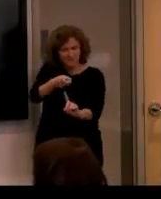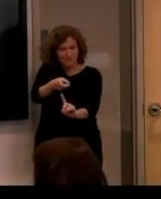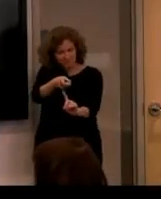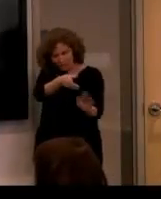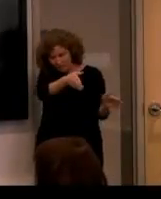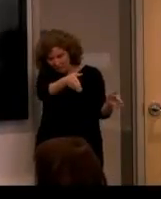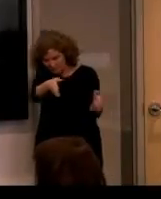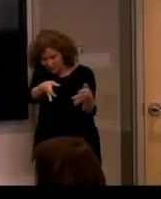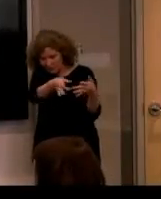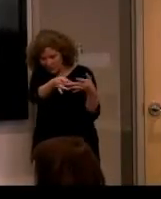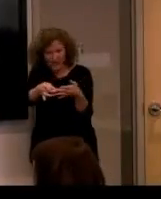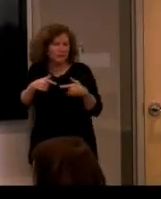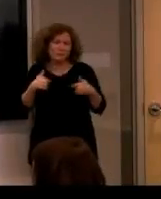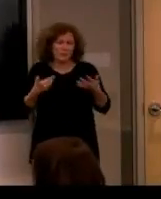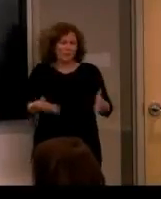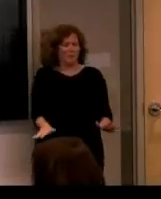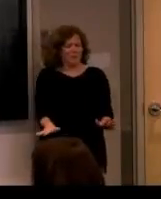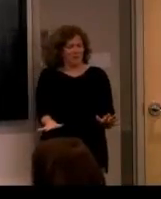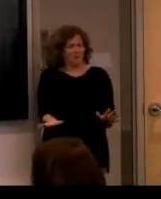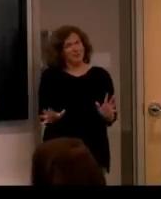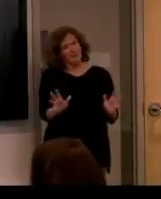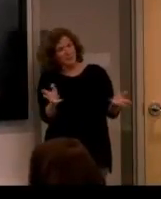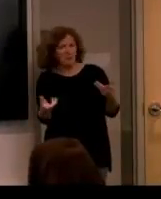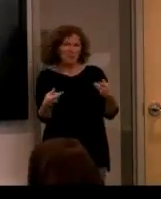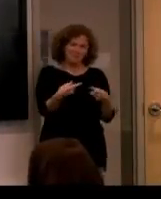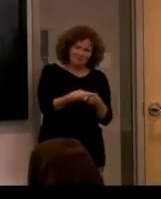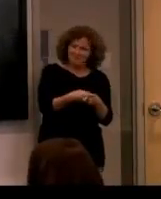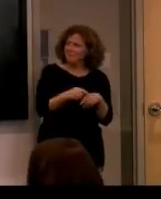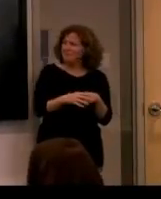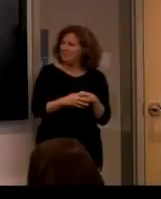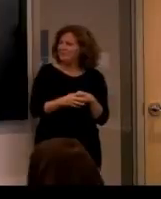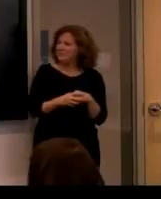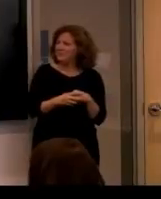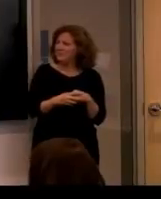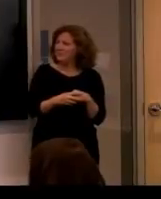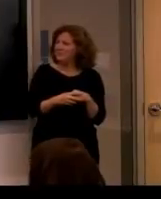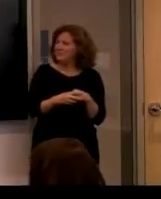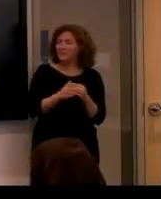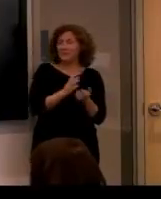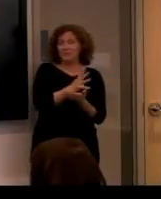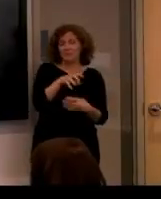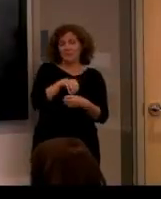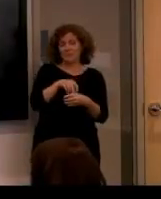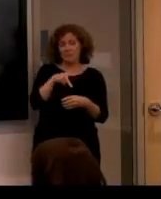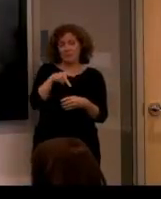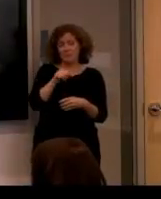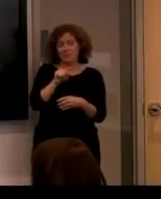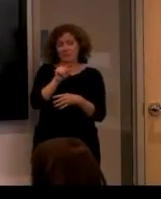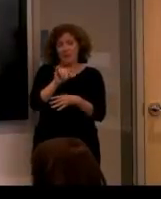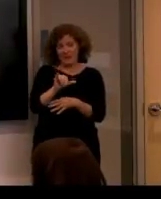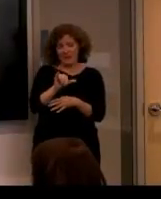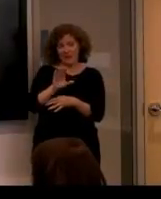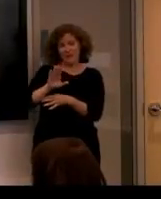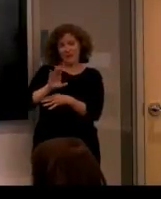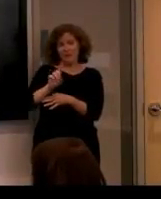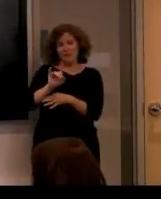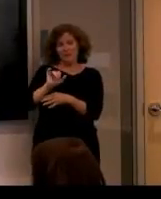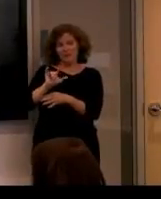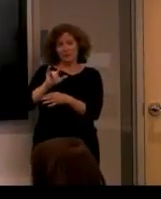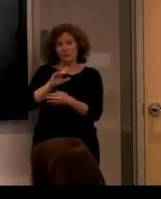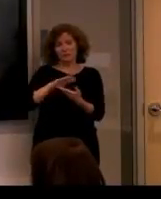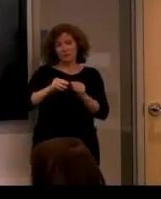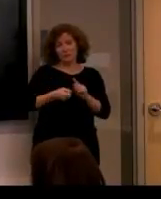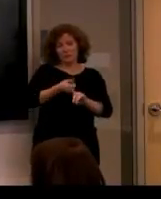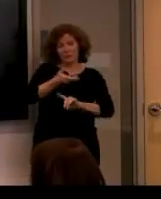ways. And actually being part of Patty's digital storytelling